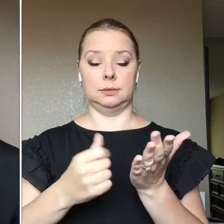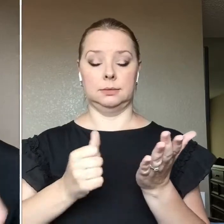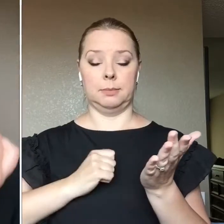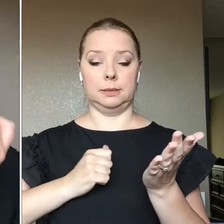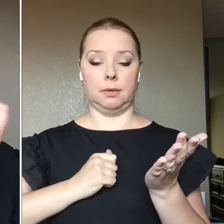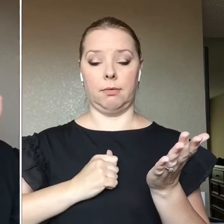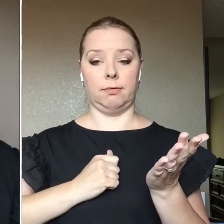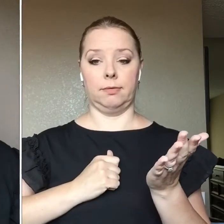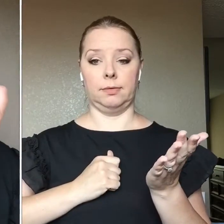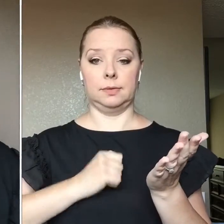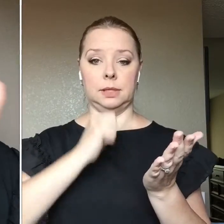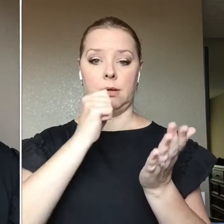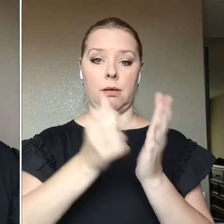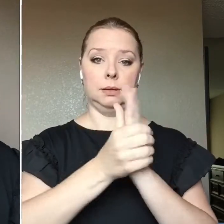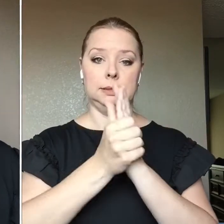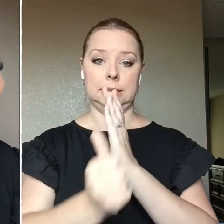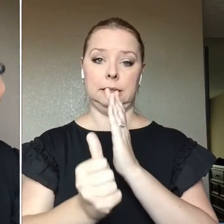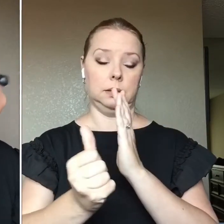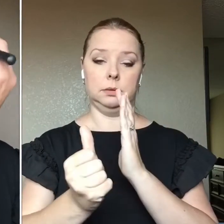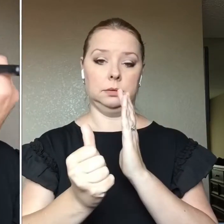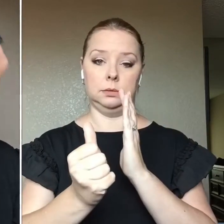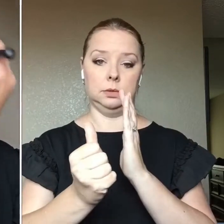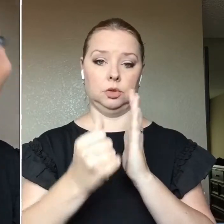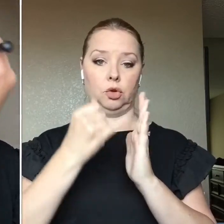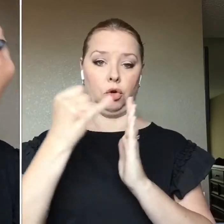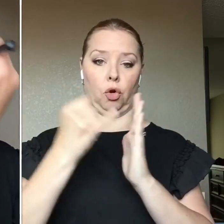Not being incredibly artistic